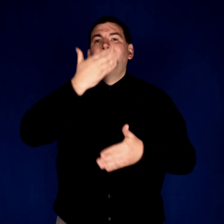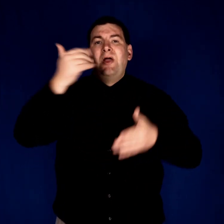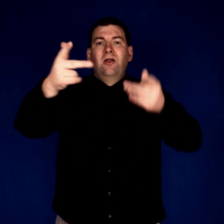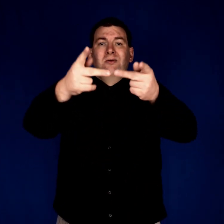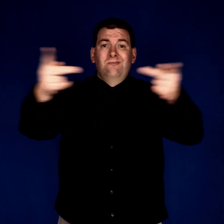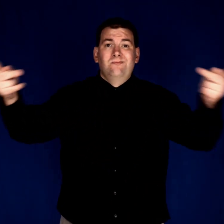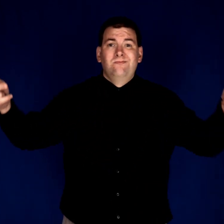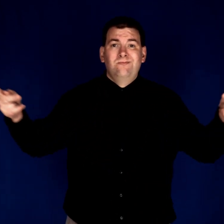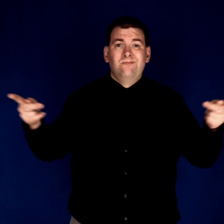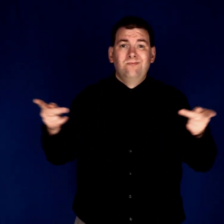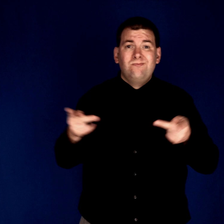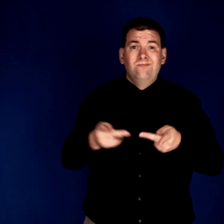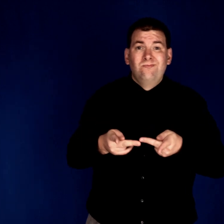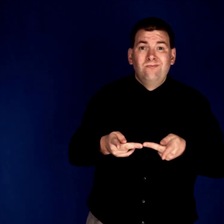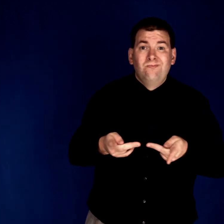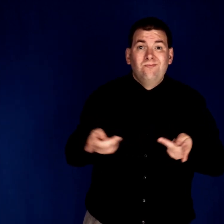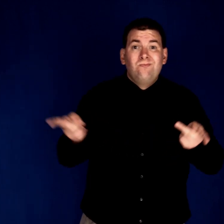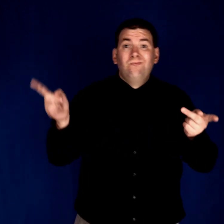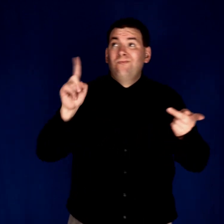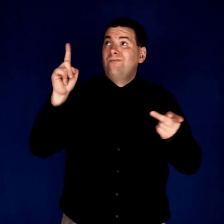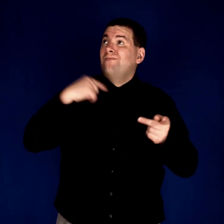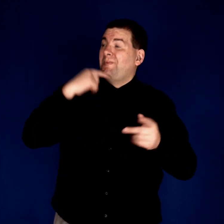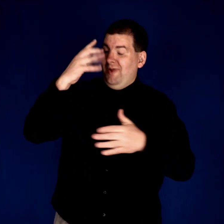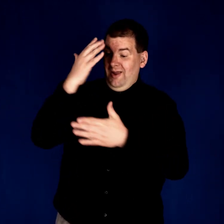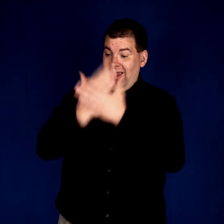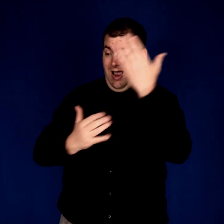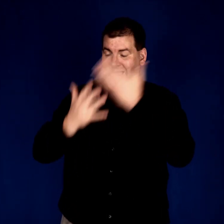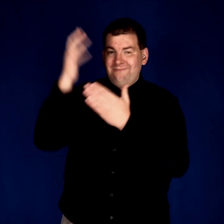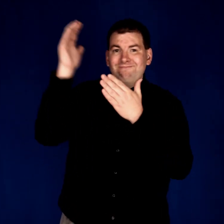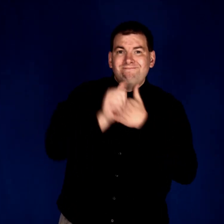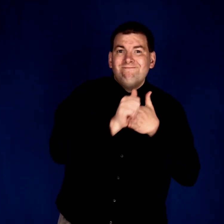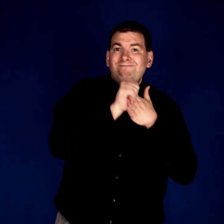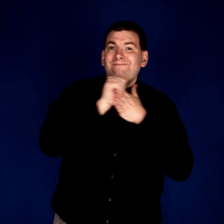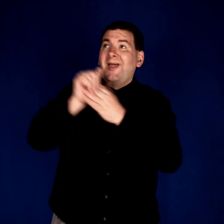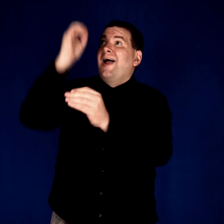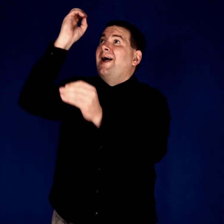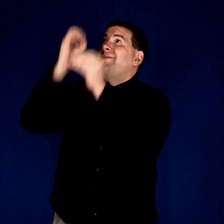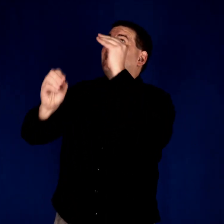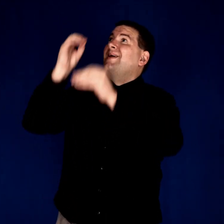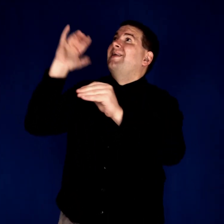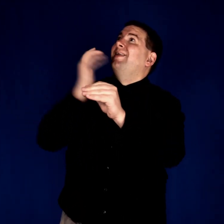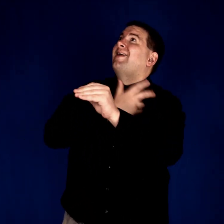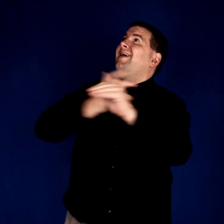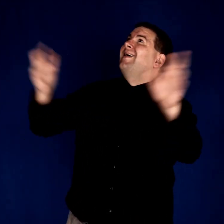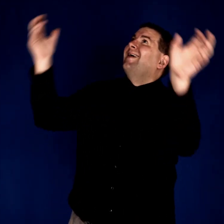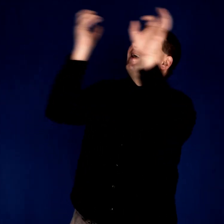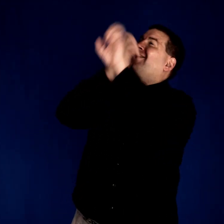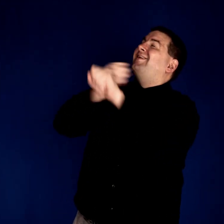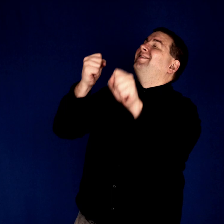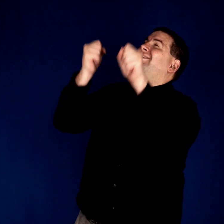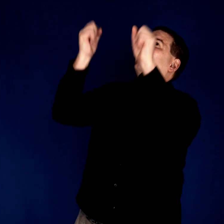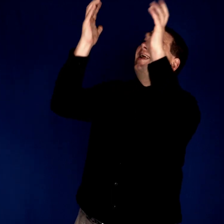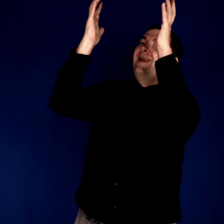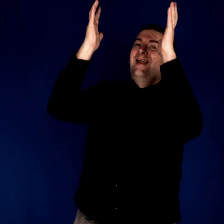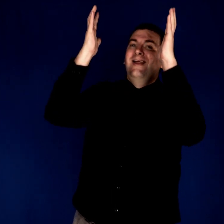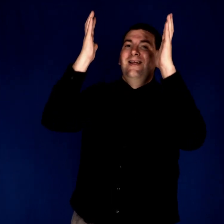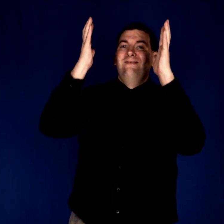place Where we can be held And mended by the Savior